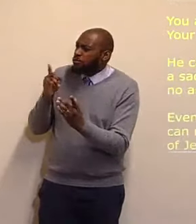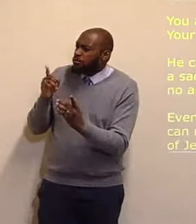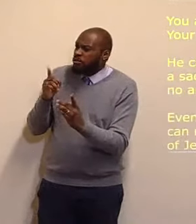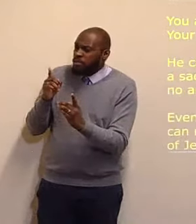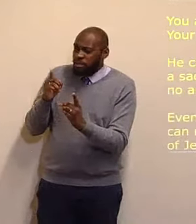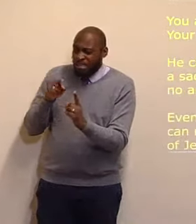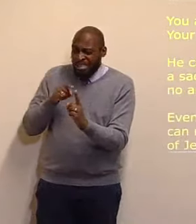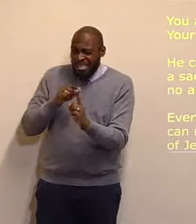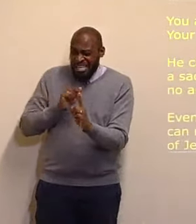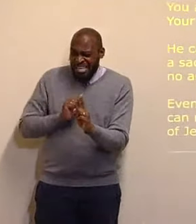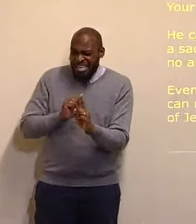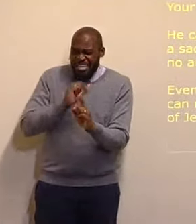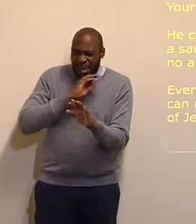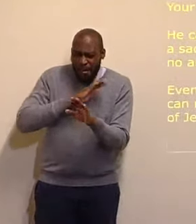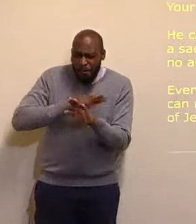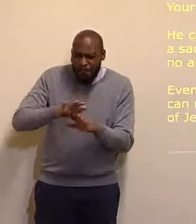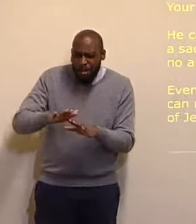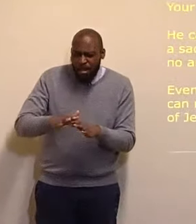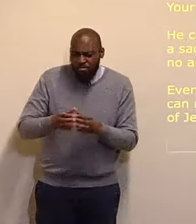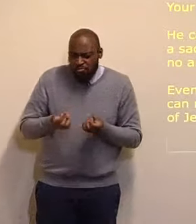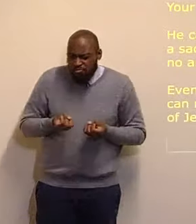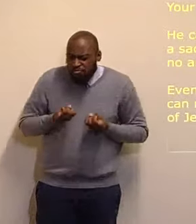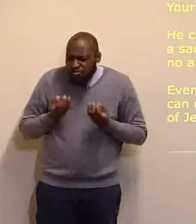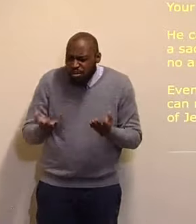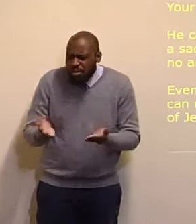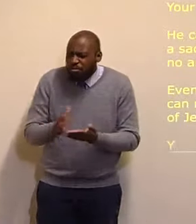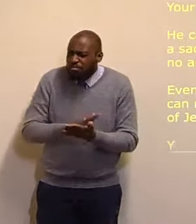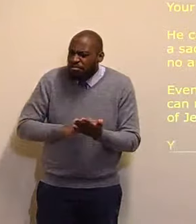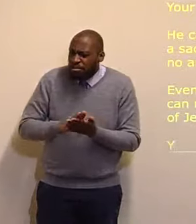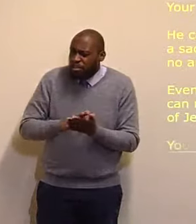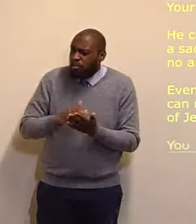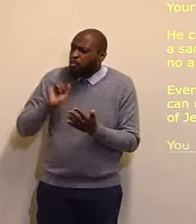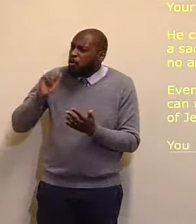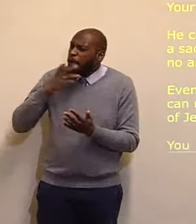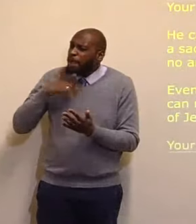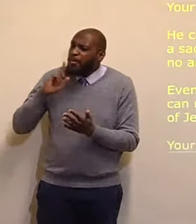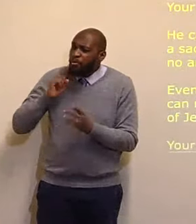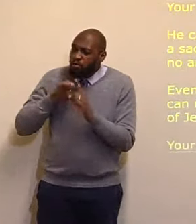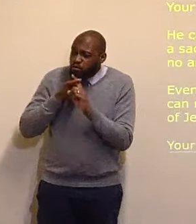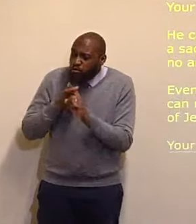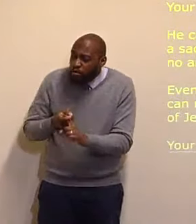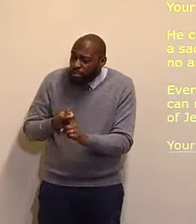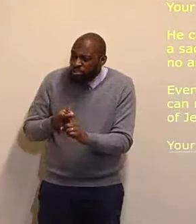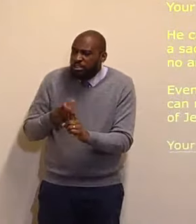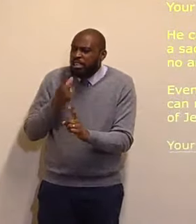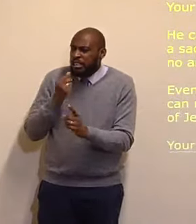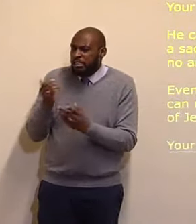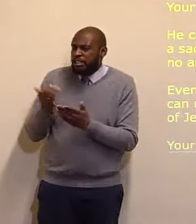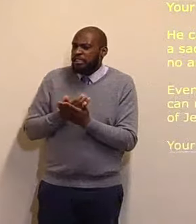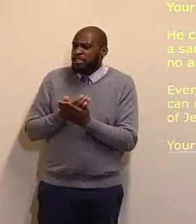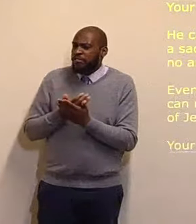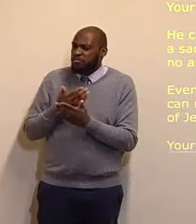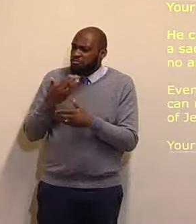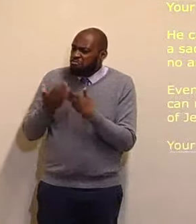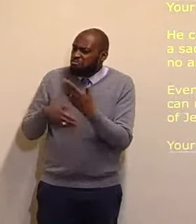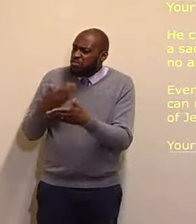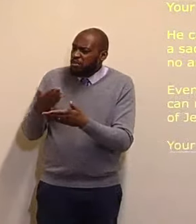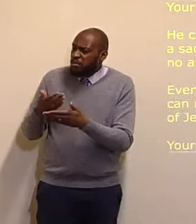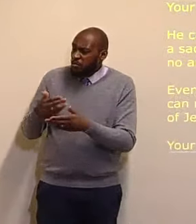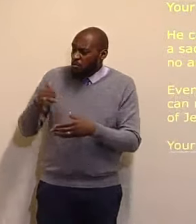people, those who have trusted in thee. We thank thee, that thou art still able, thou art still the